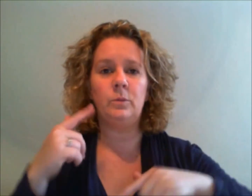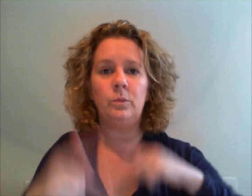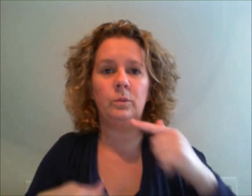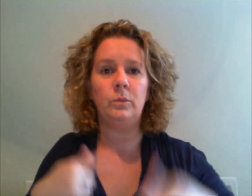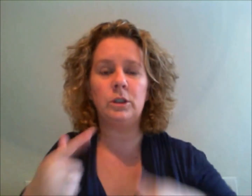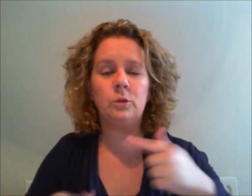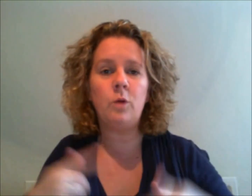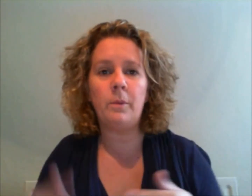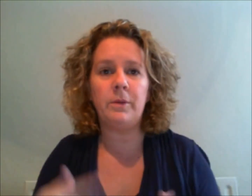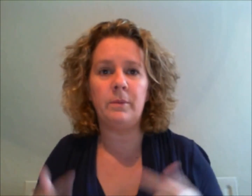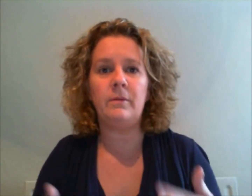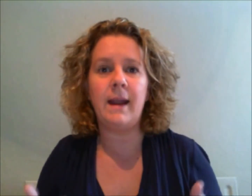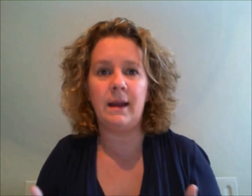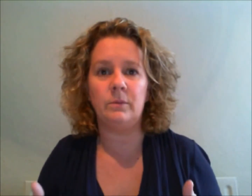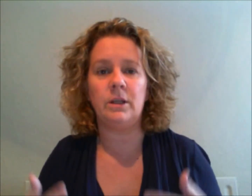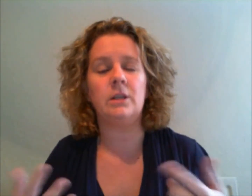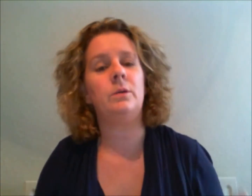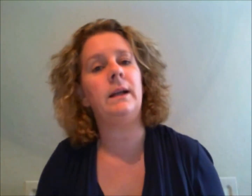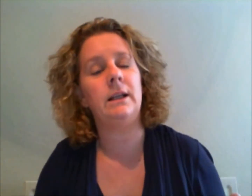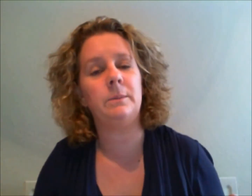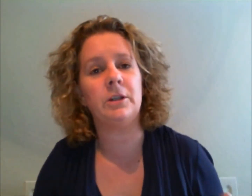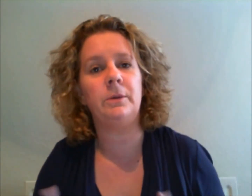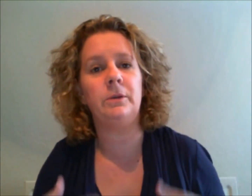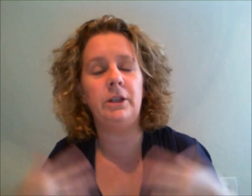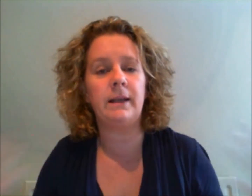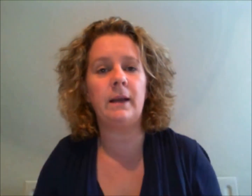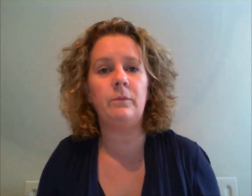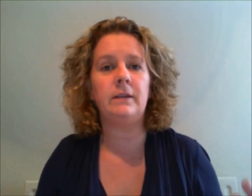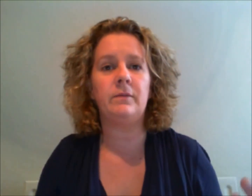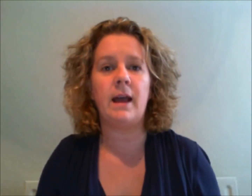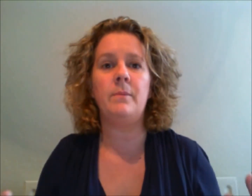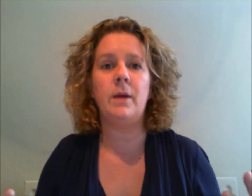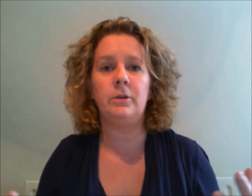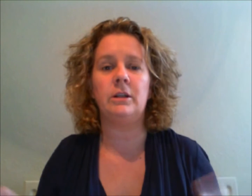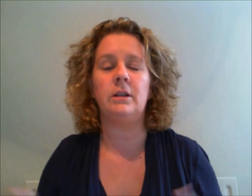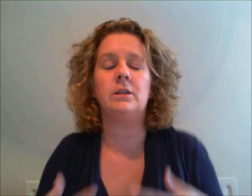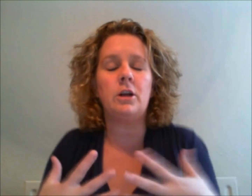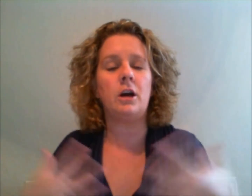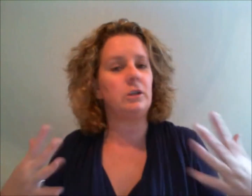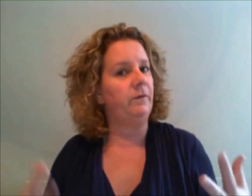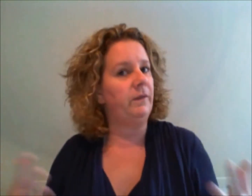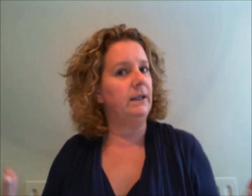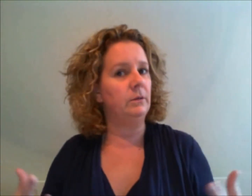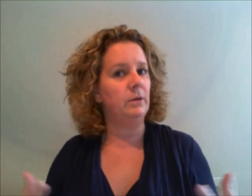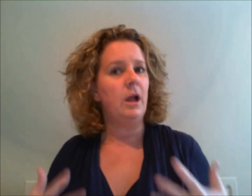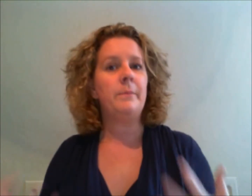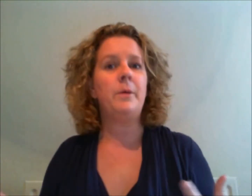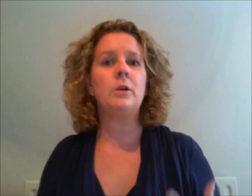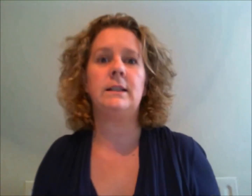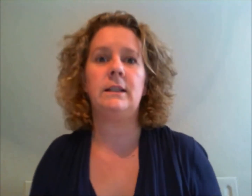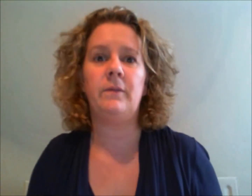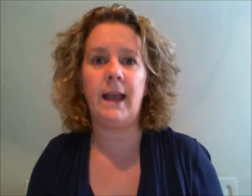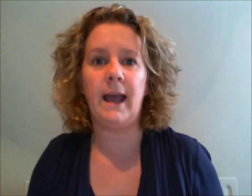swap them around as quickly as possible you know get rid of that emotion and start to feel positive again